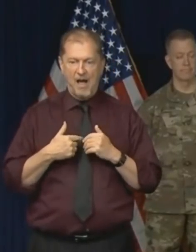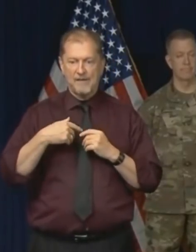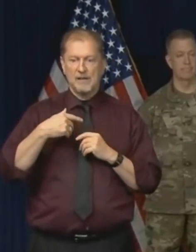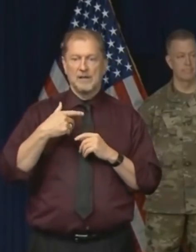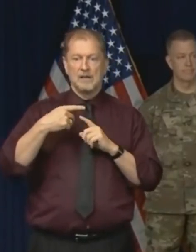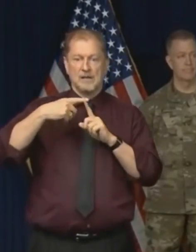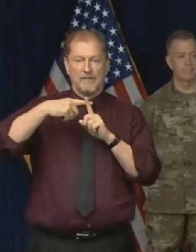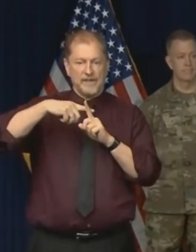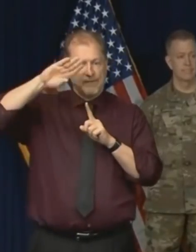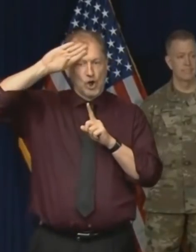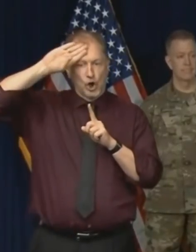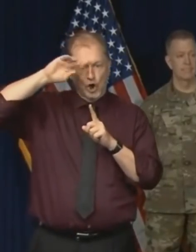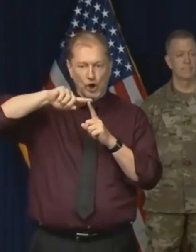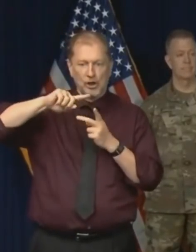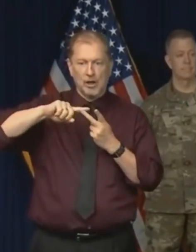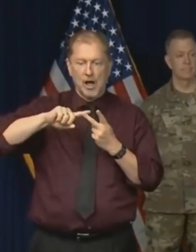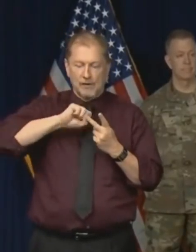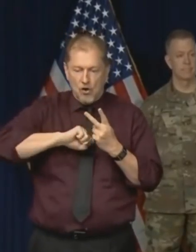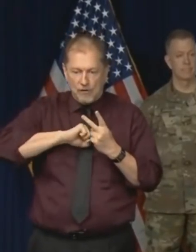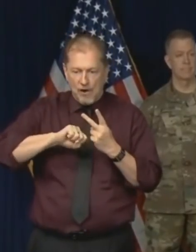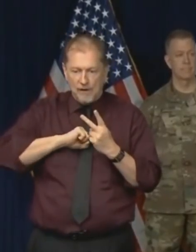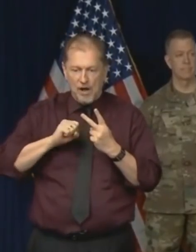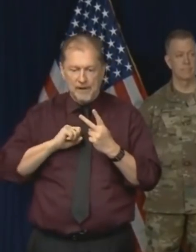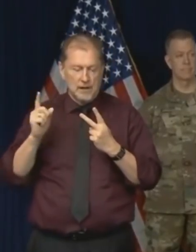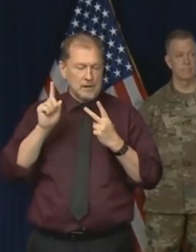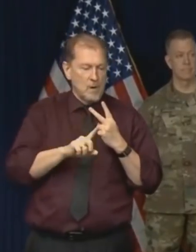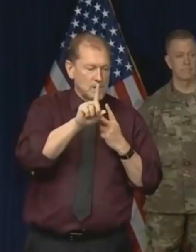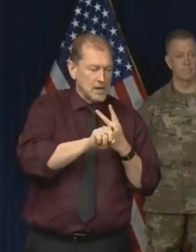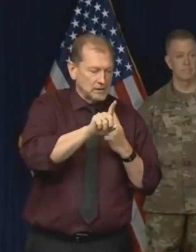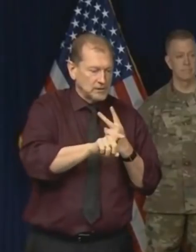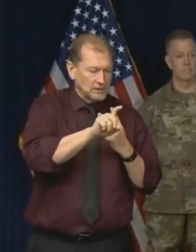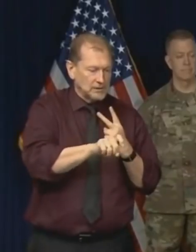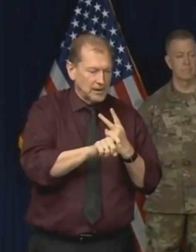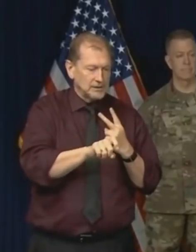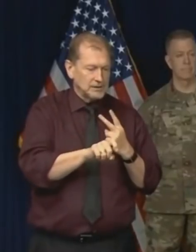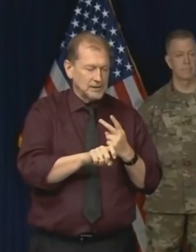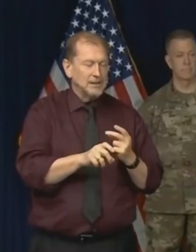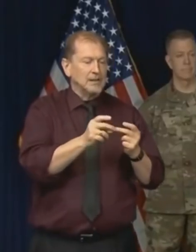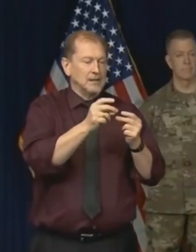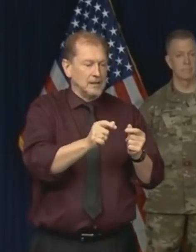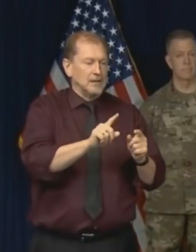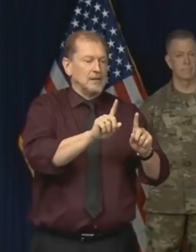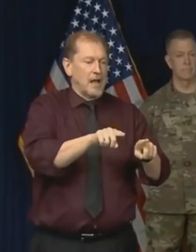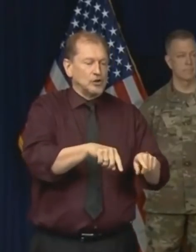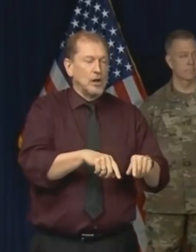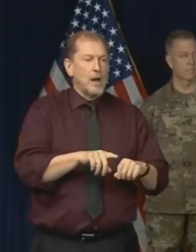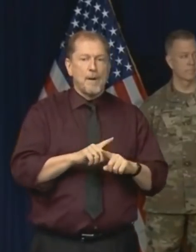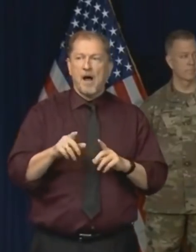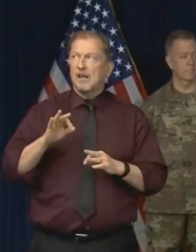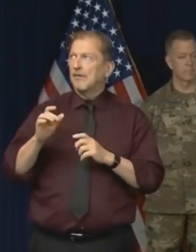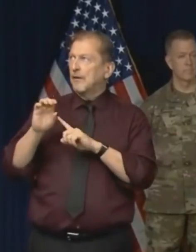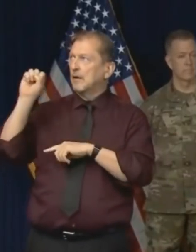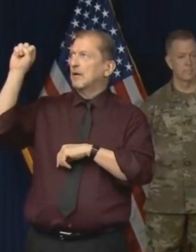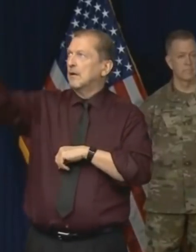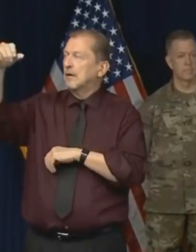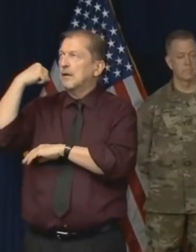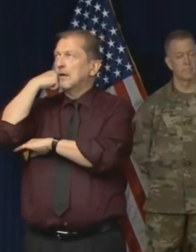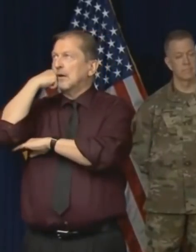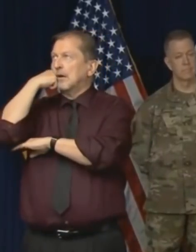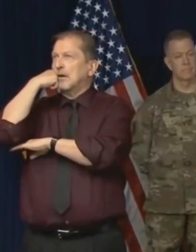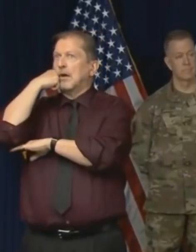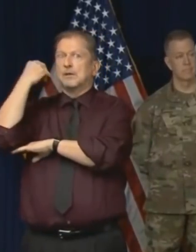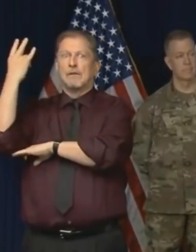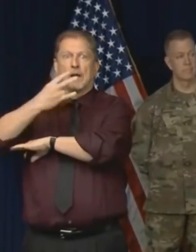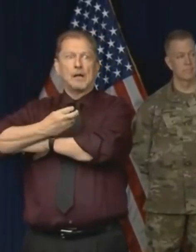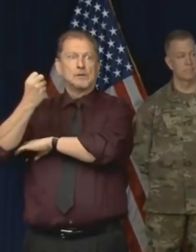Now imagine you start with symptoms and you go get a test and seven to 12 days later what can happen to you in those seven to 12